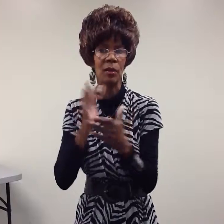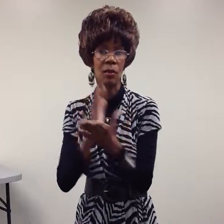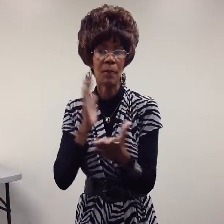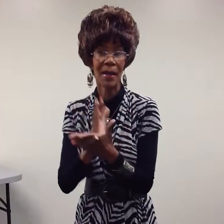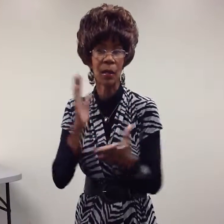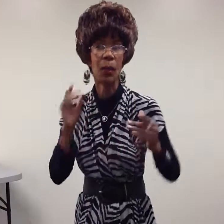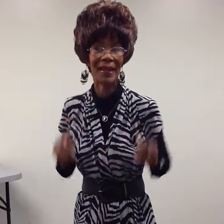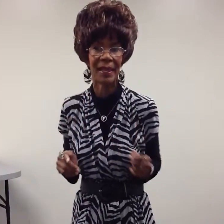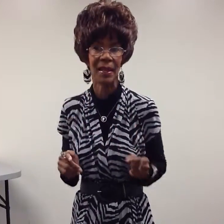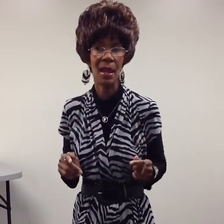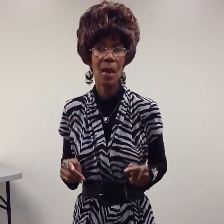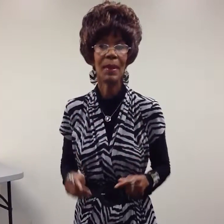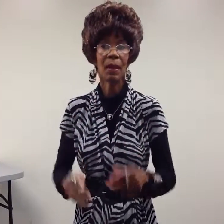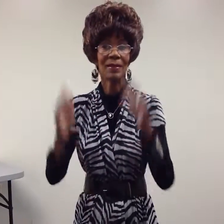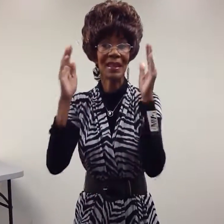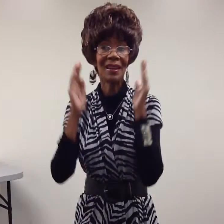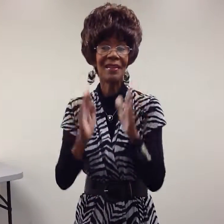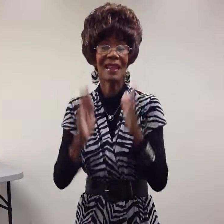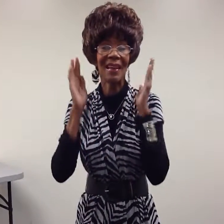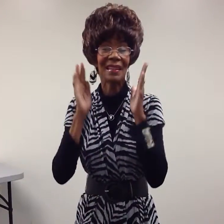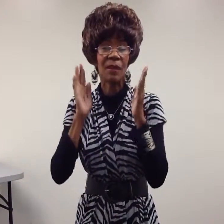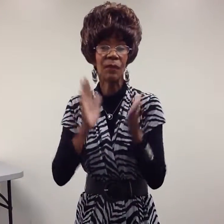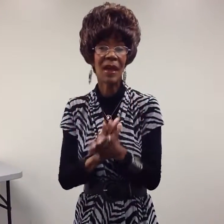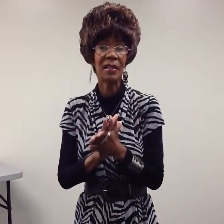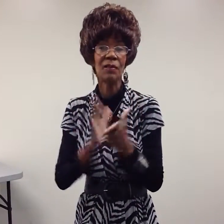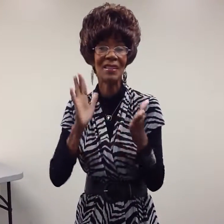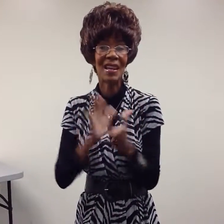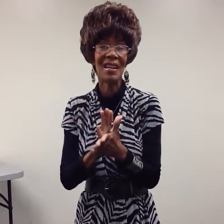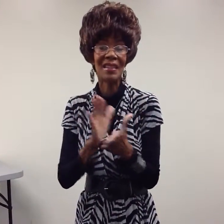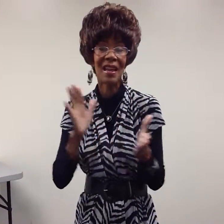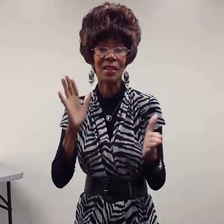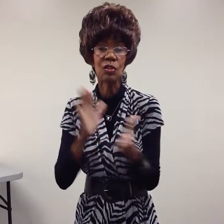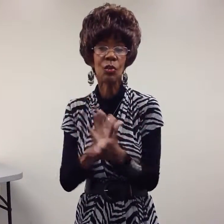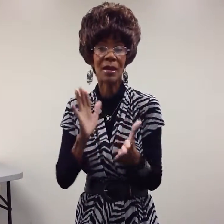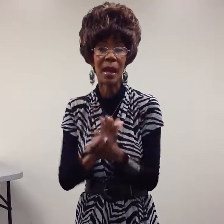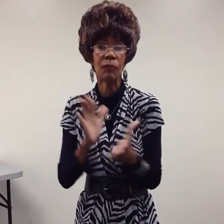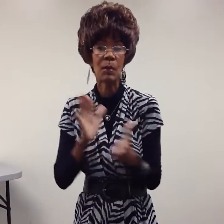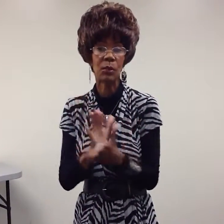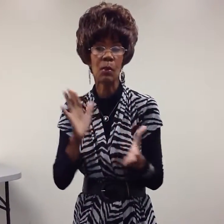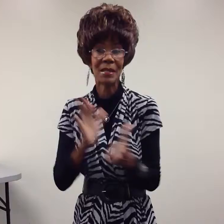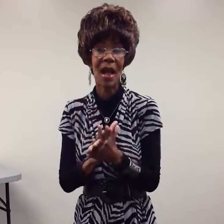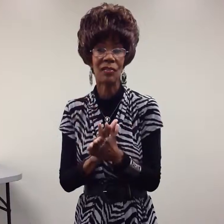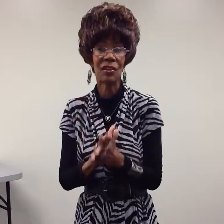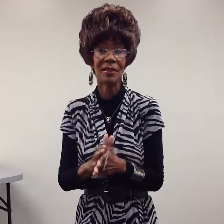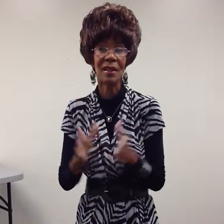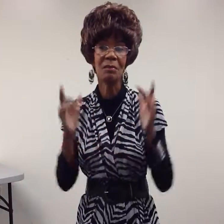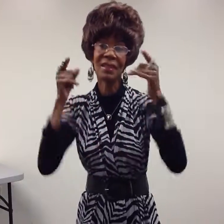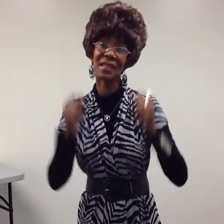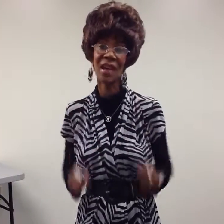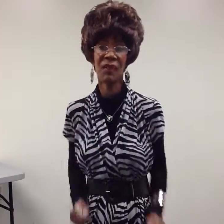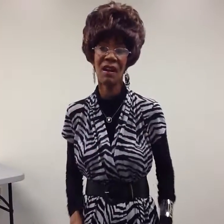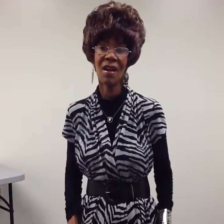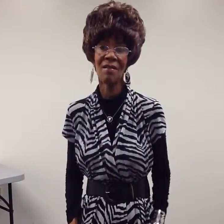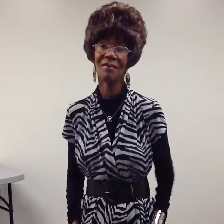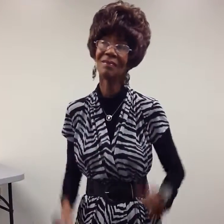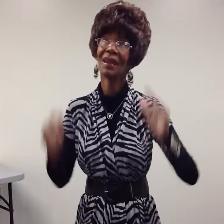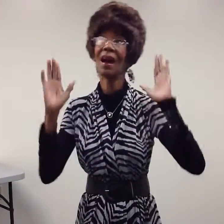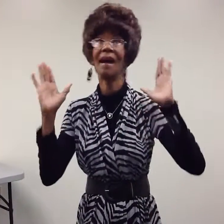learn about it quickly because it is as effective as anything that you can get from a dermatologist, but safer. Ah,